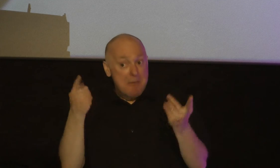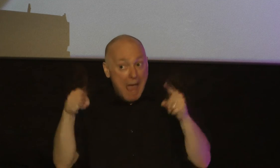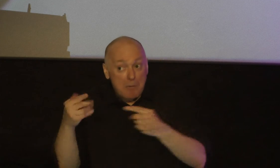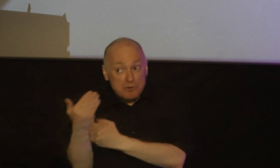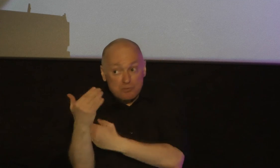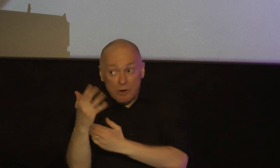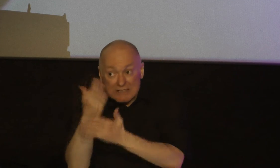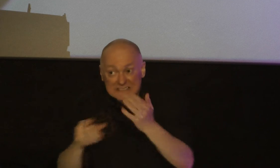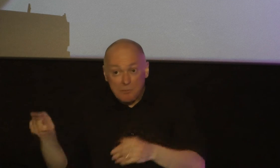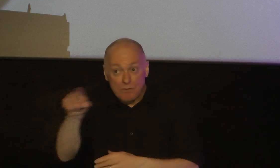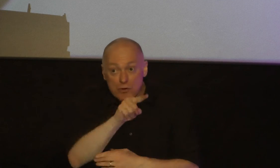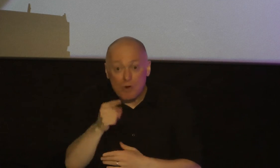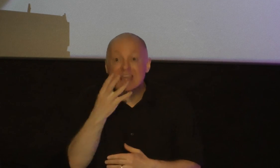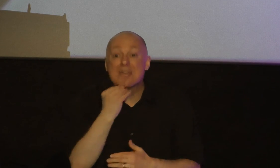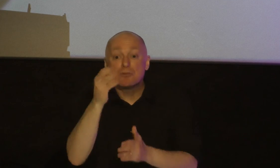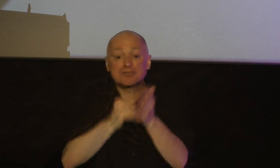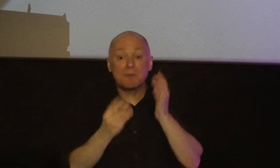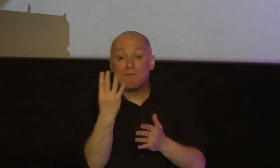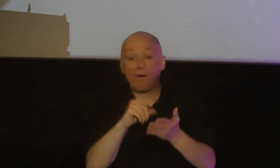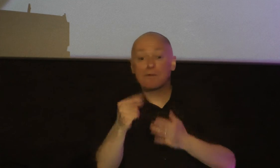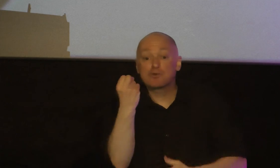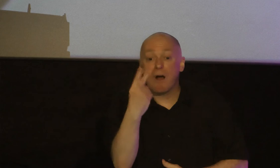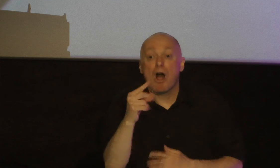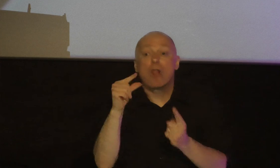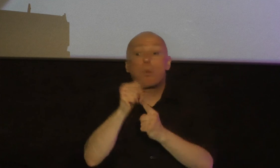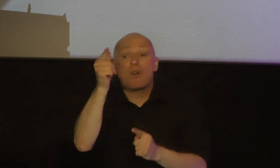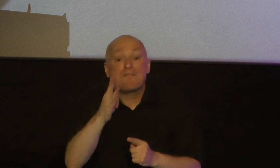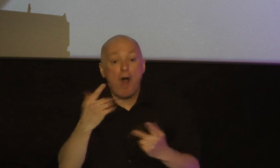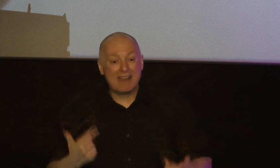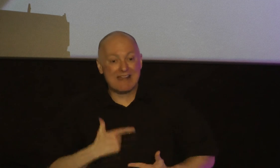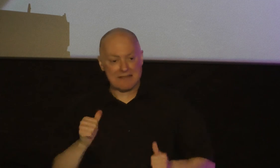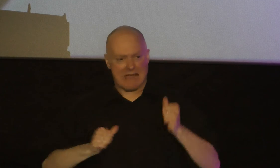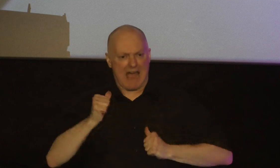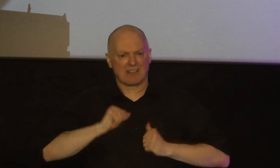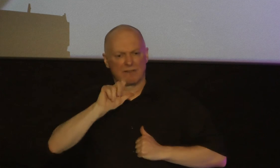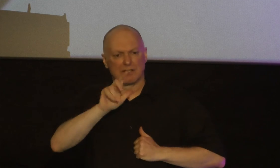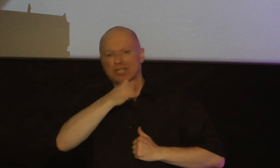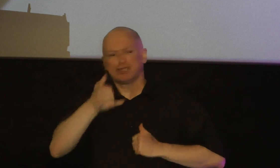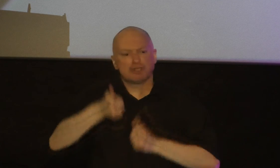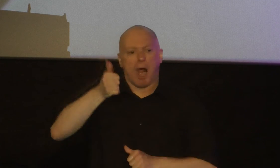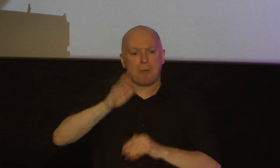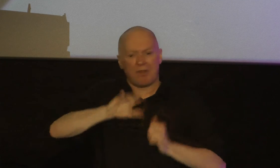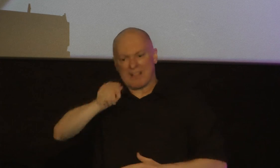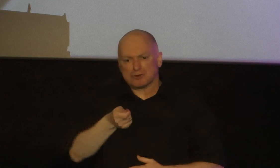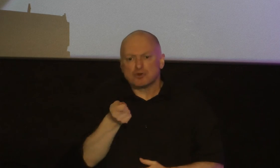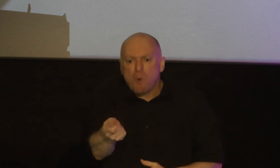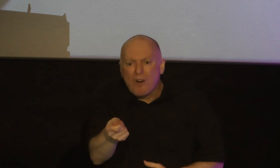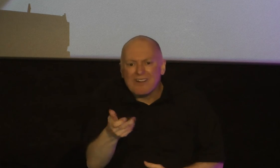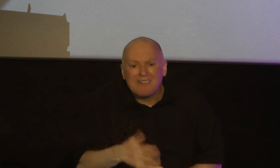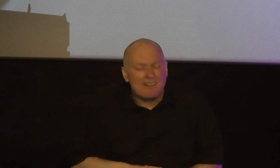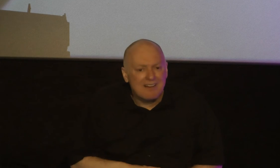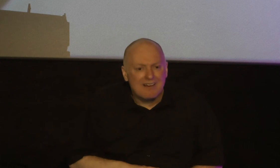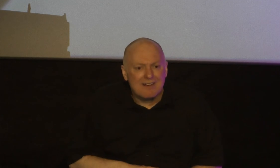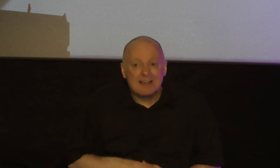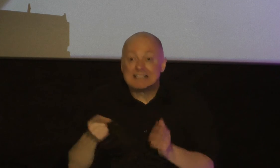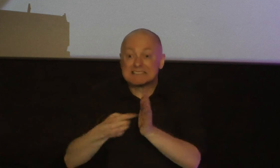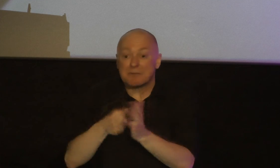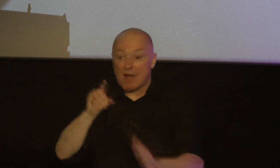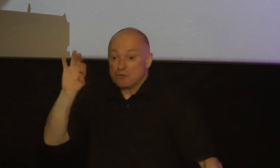Hebrews 4 verse 12 says for the word of God is living and active it's sharper than any two-edged sword piercing to the division of